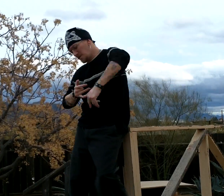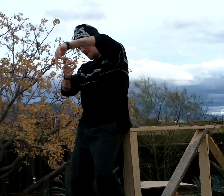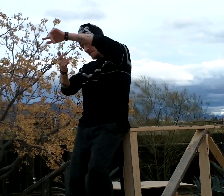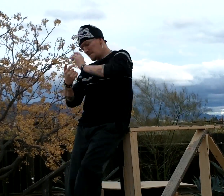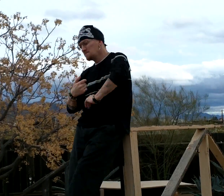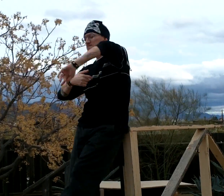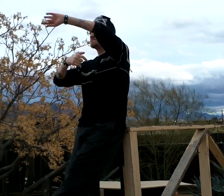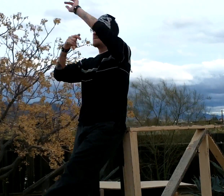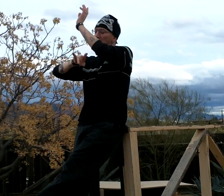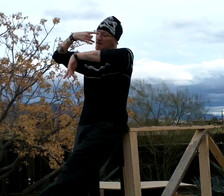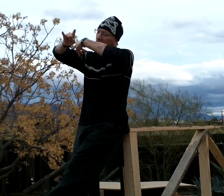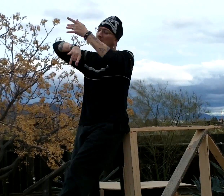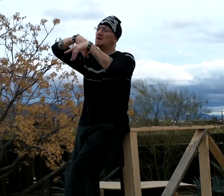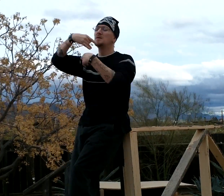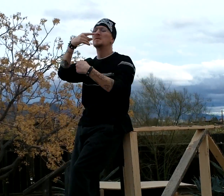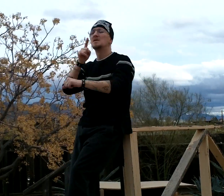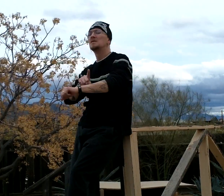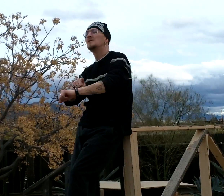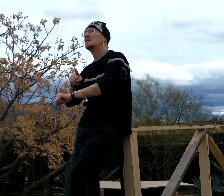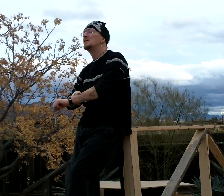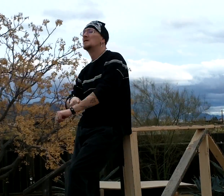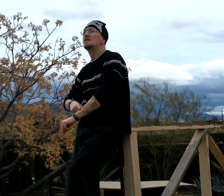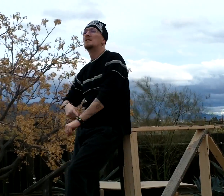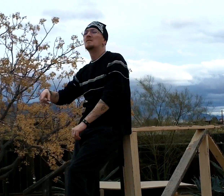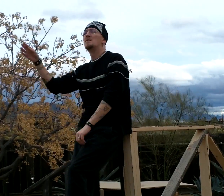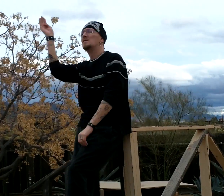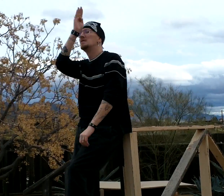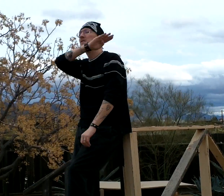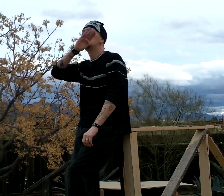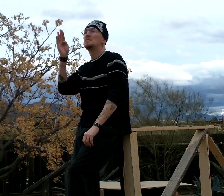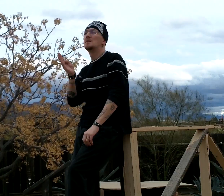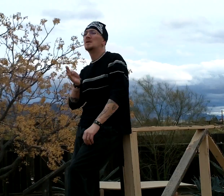Time can never end